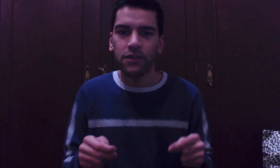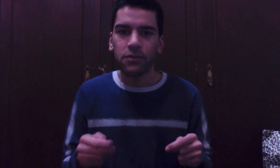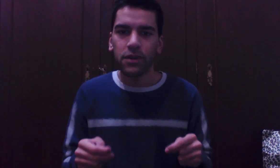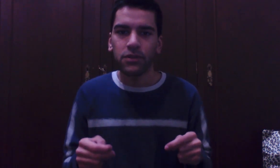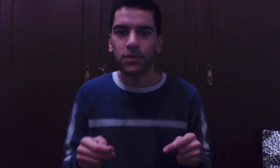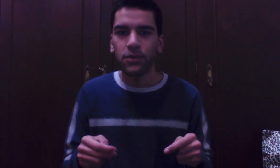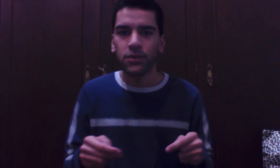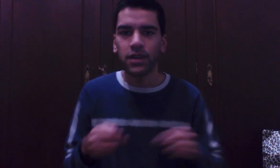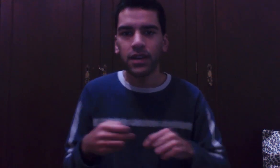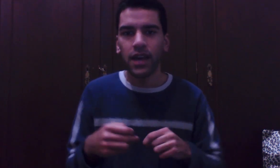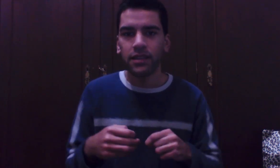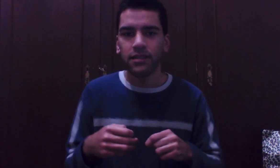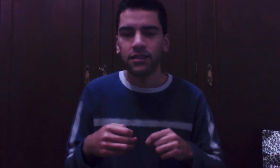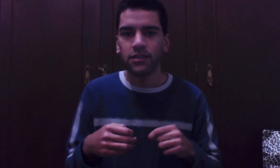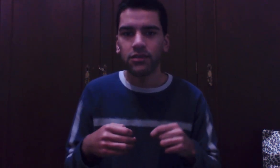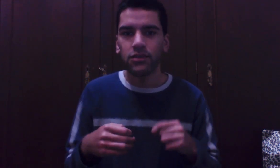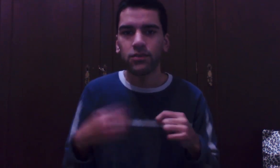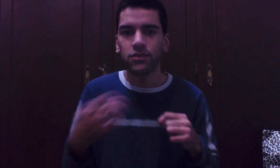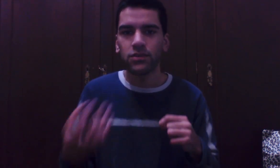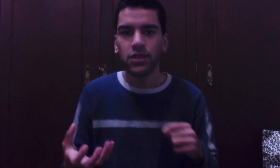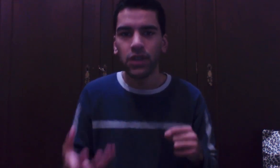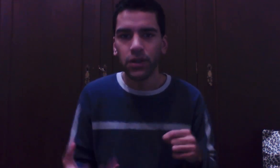funny way to get to know